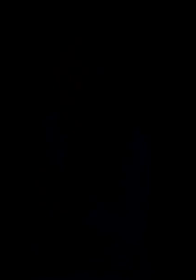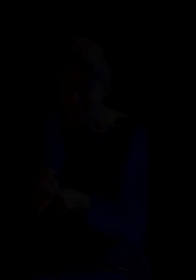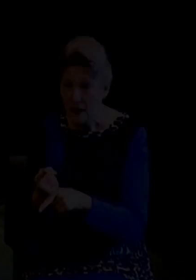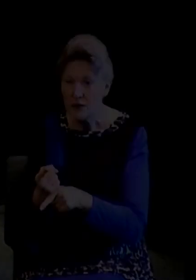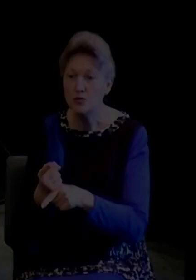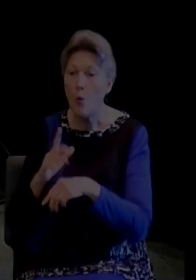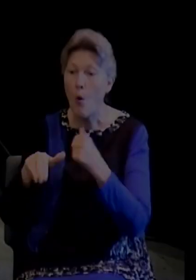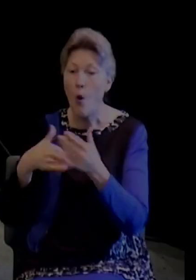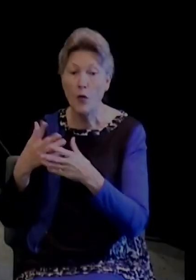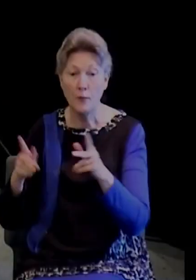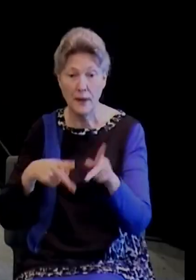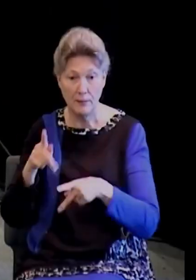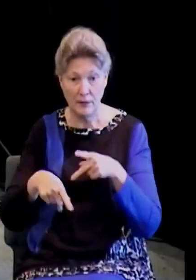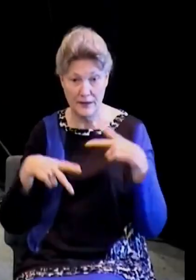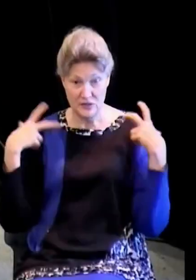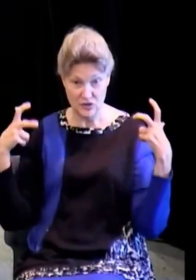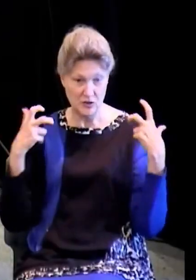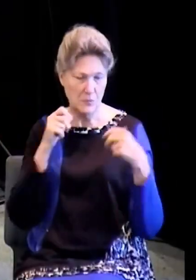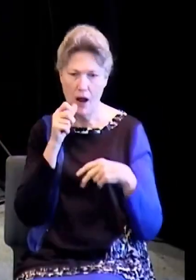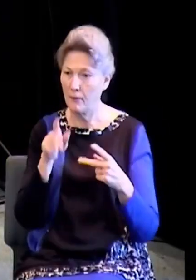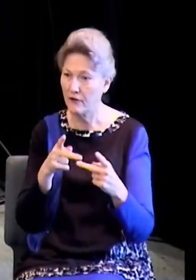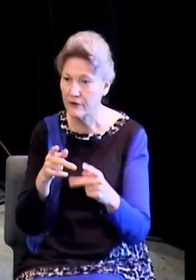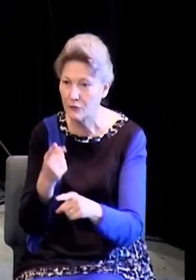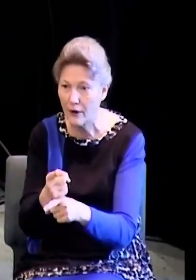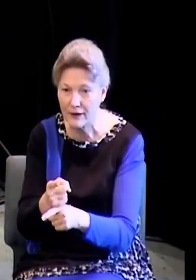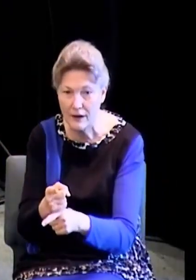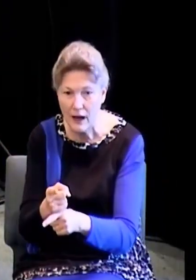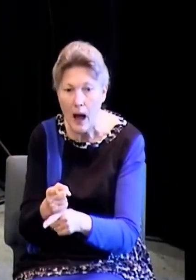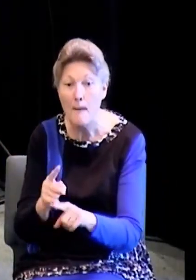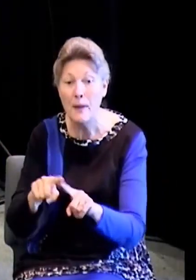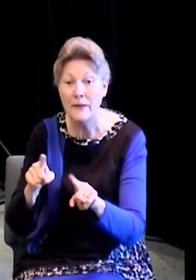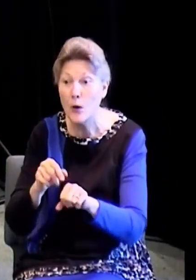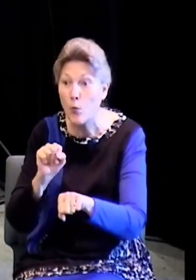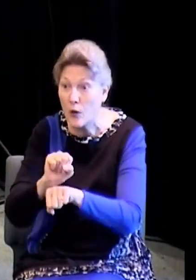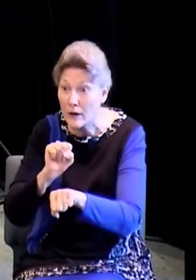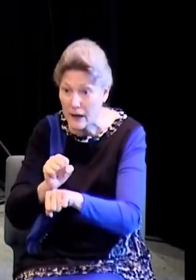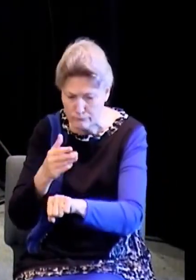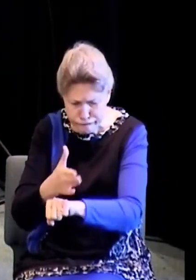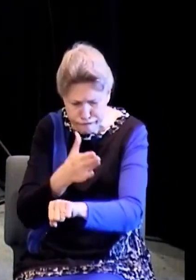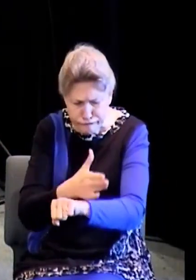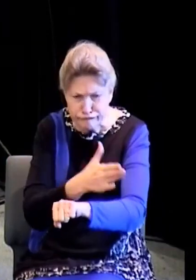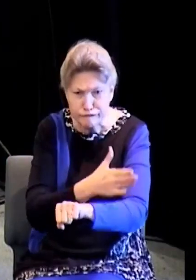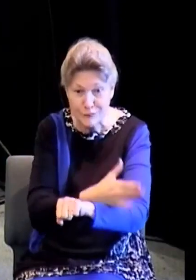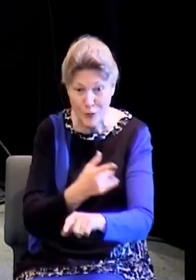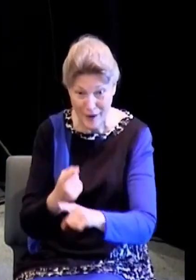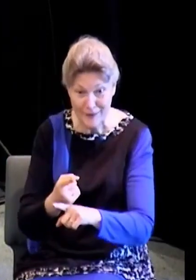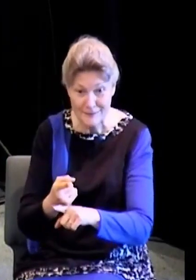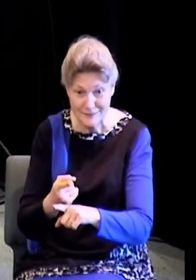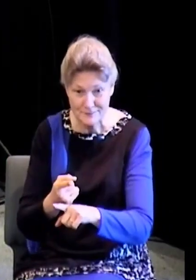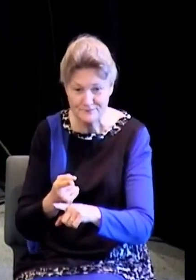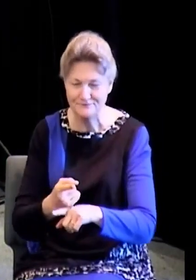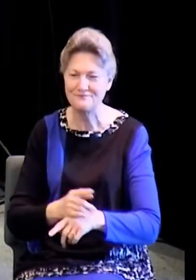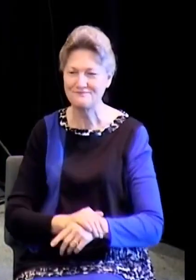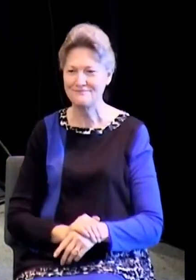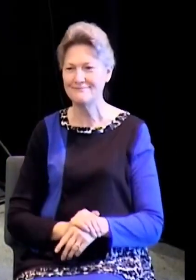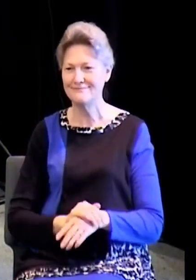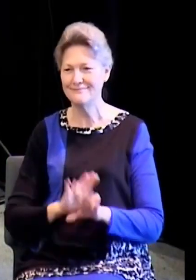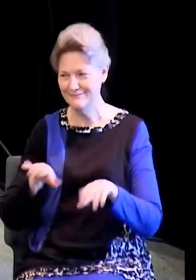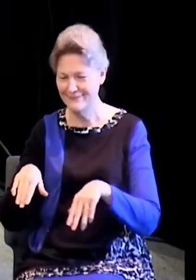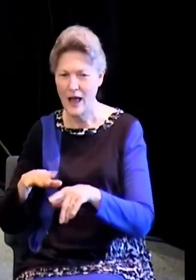All right, that's not what I'm here to talk about. Hebrews chapter 5, verse 11 through 14. I apologize I didn't give you guys the